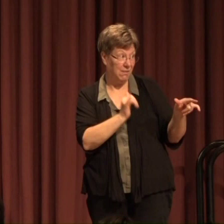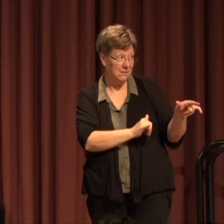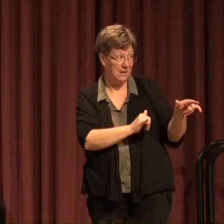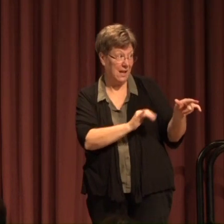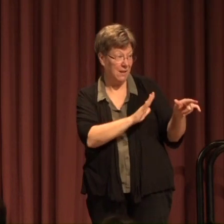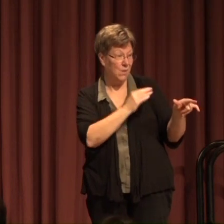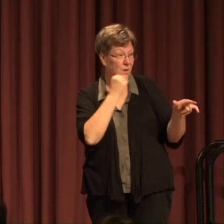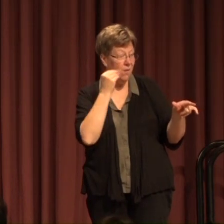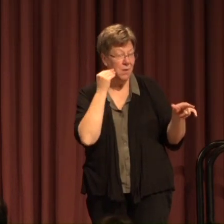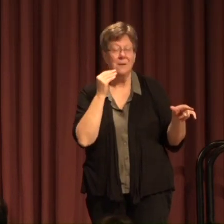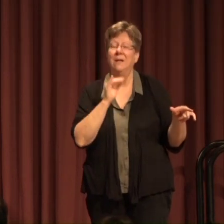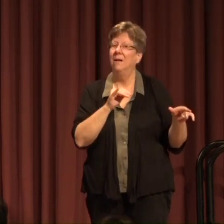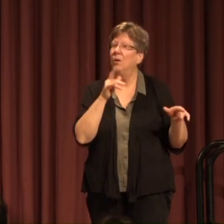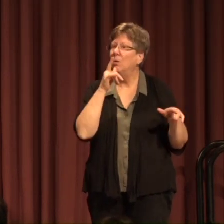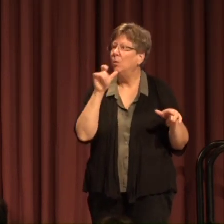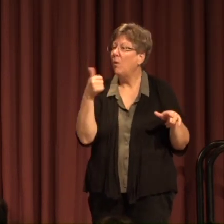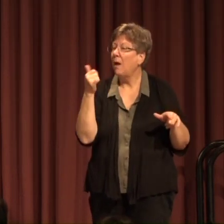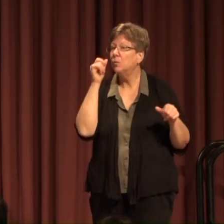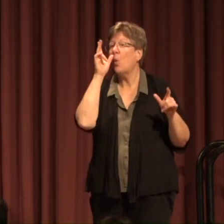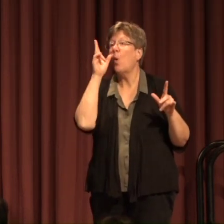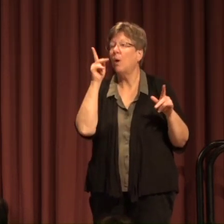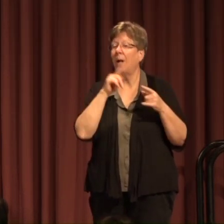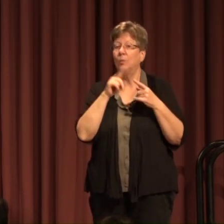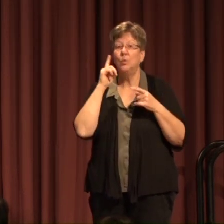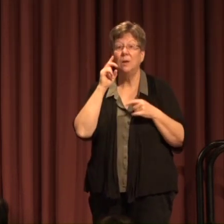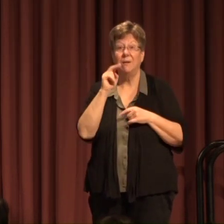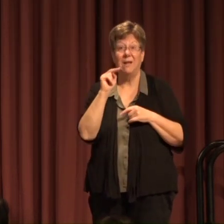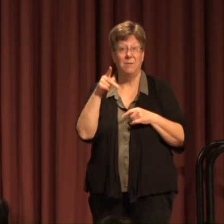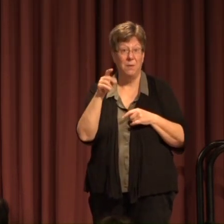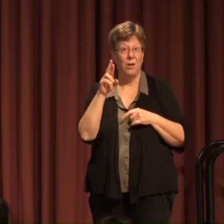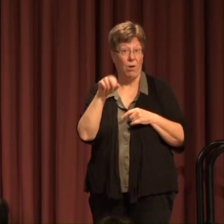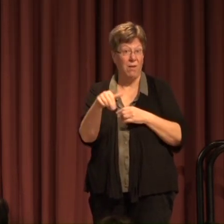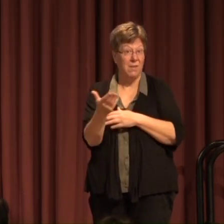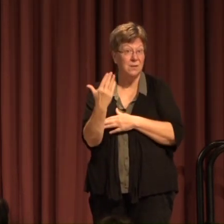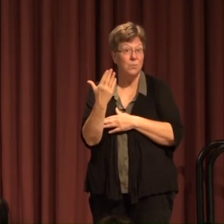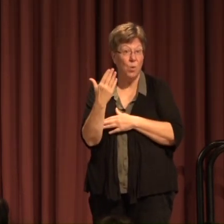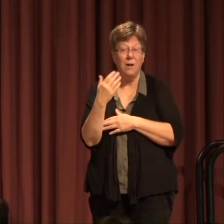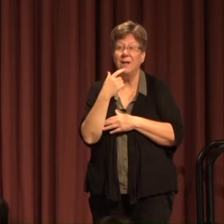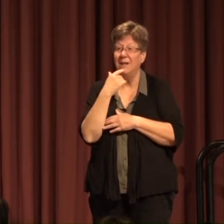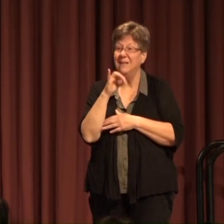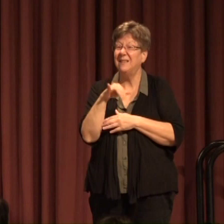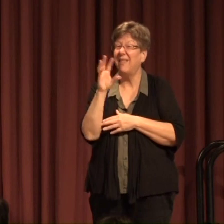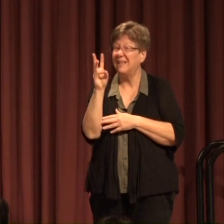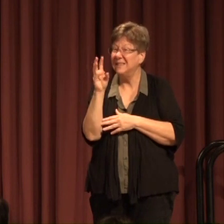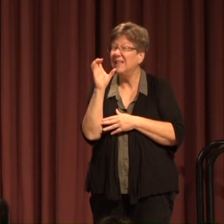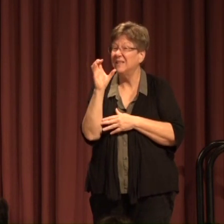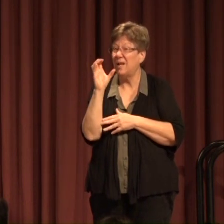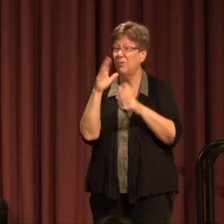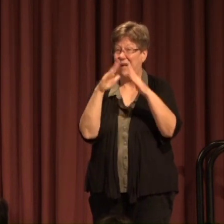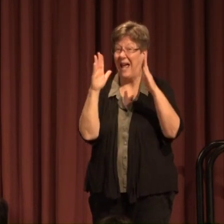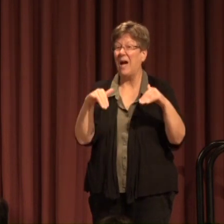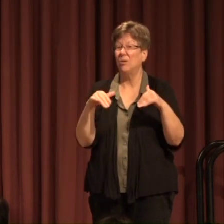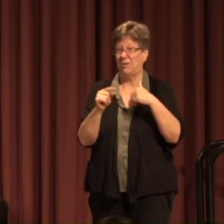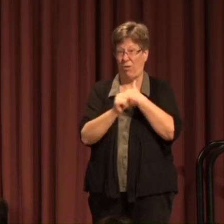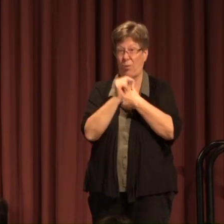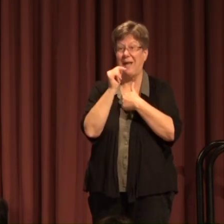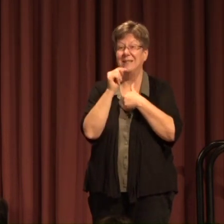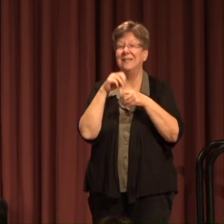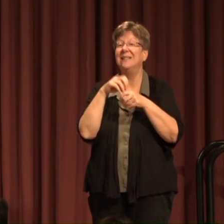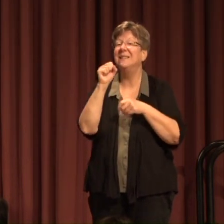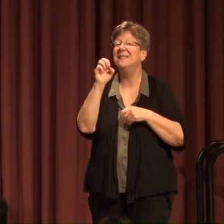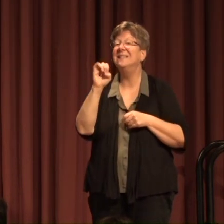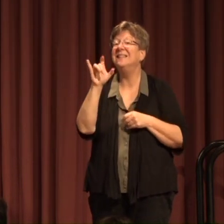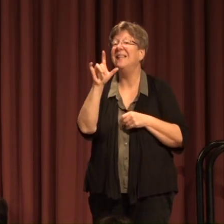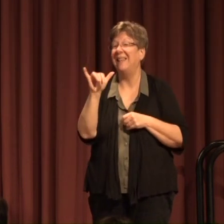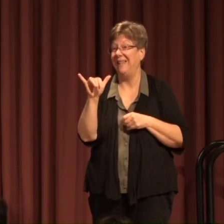But who else woke up To hear NPR this morning Say that 600 homes Are threatened in Sealy